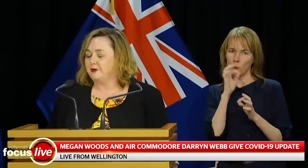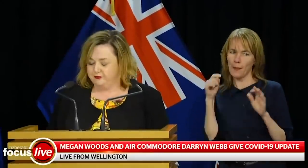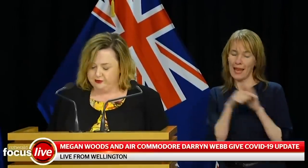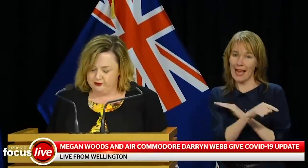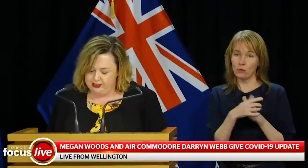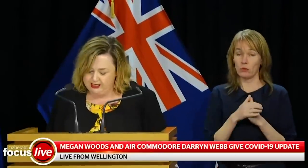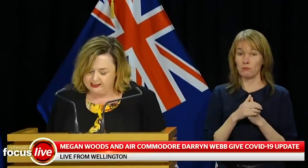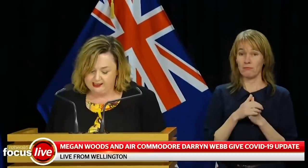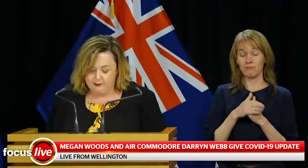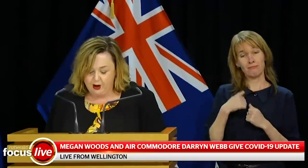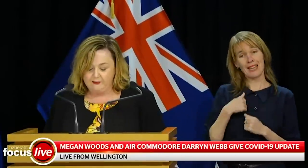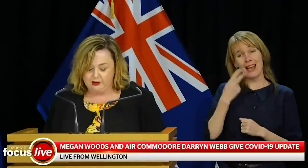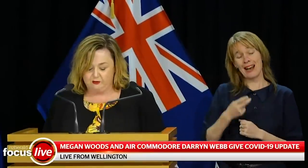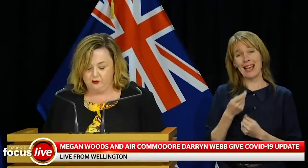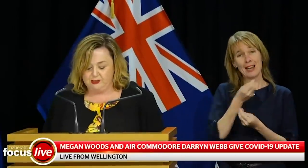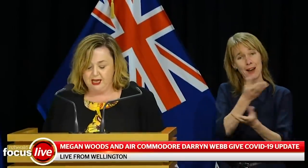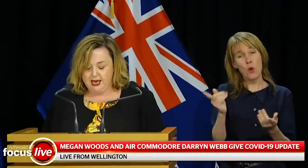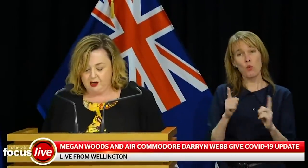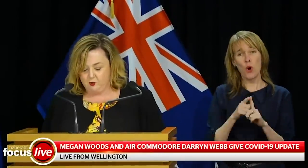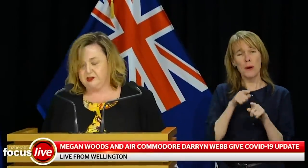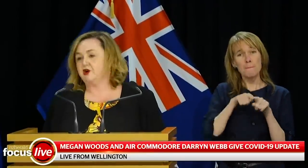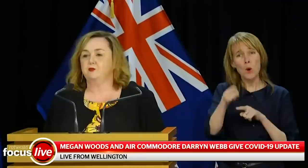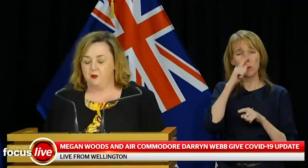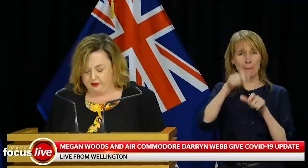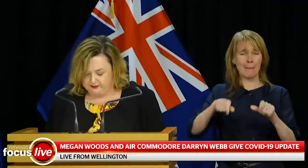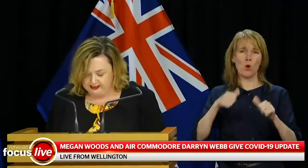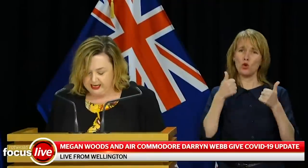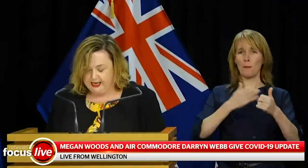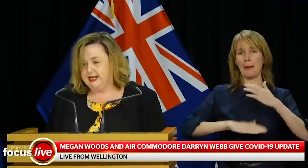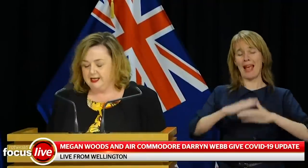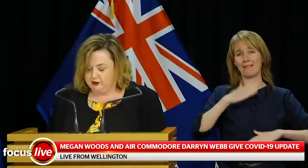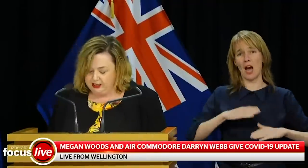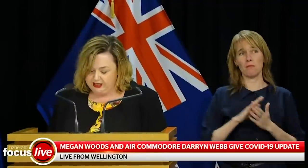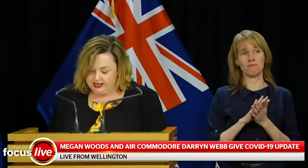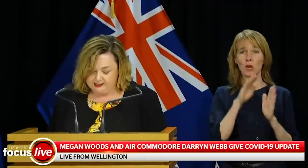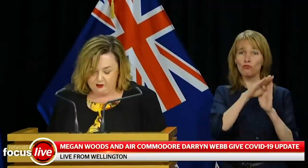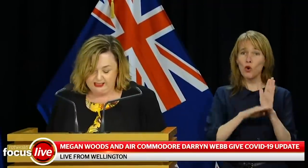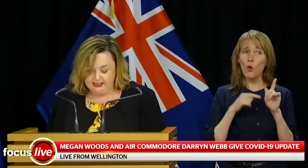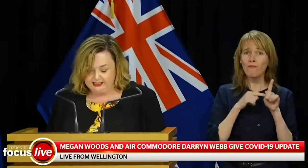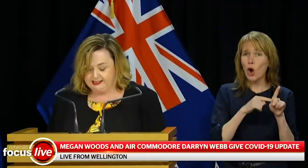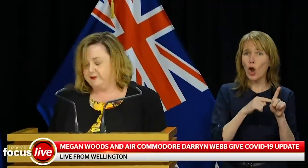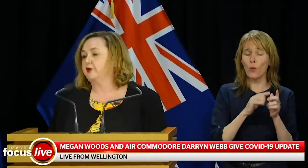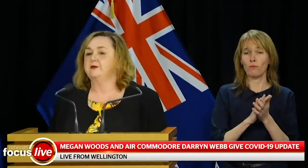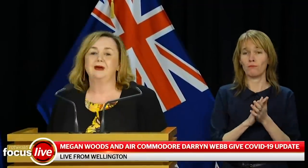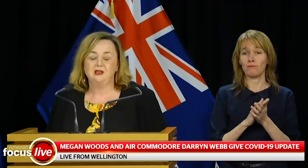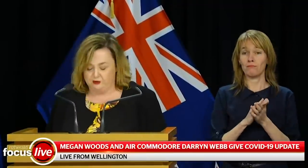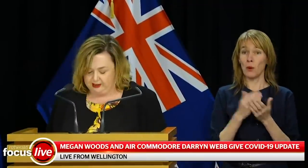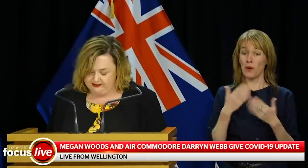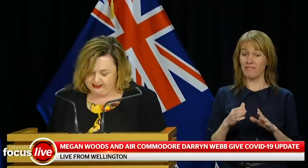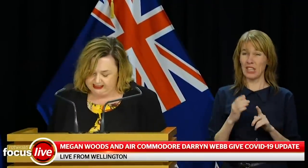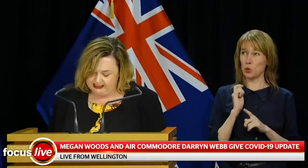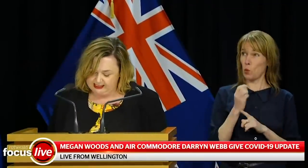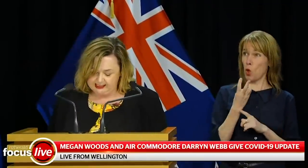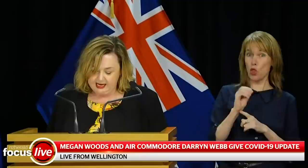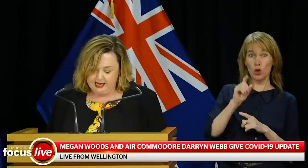the vast bulk of returnees comply with the rules and cause no problems. Nearly 30,000 New Zealanders have already been